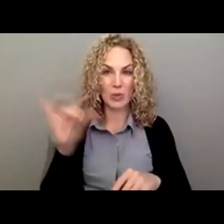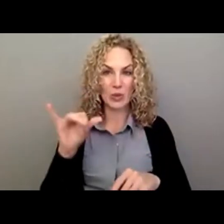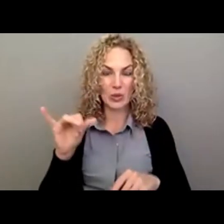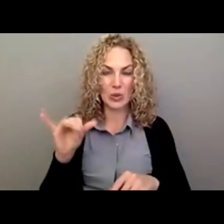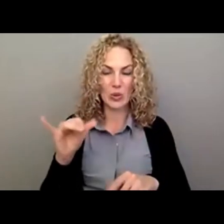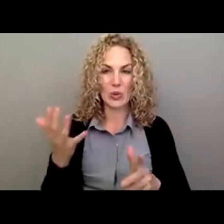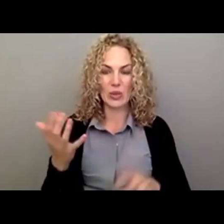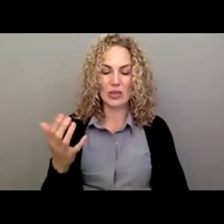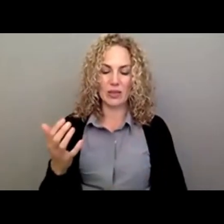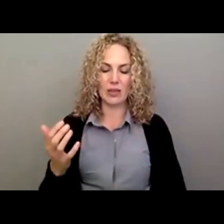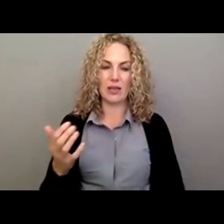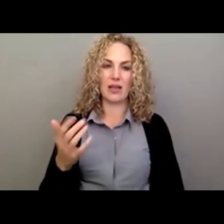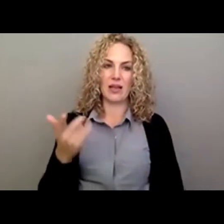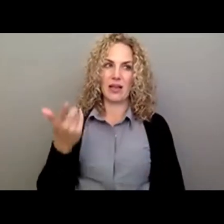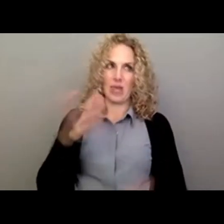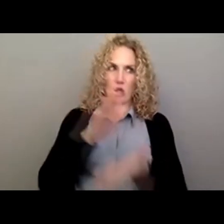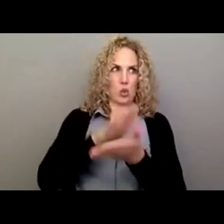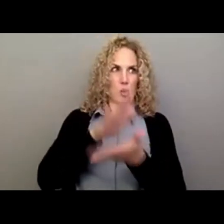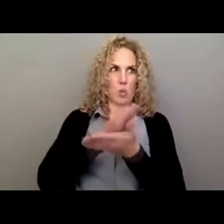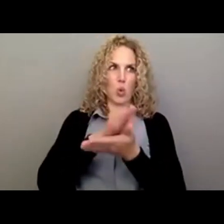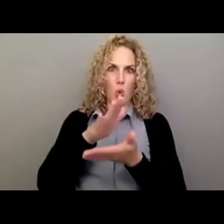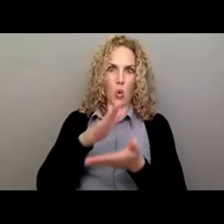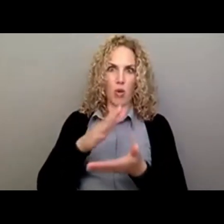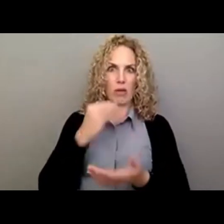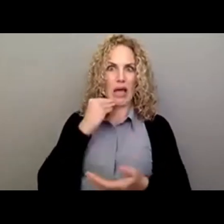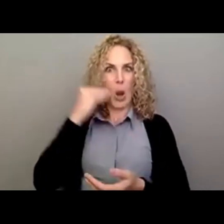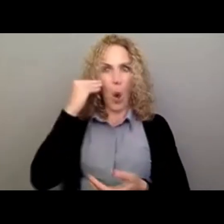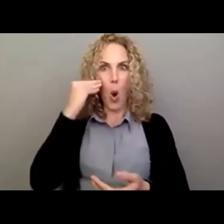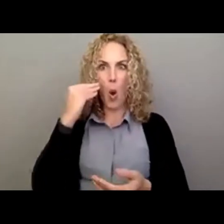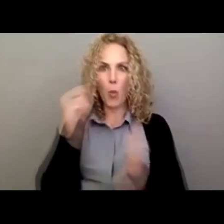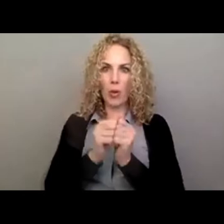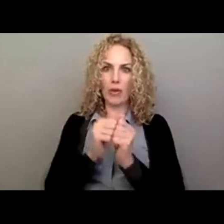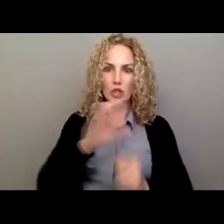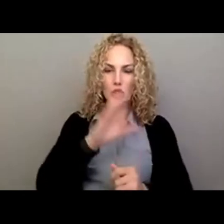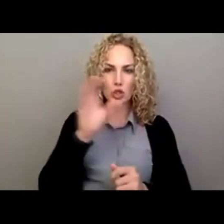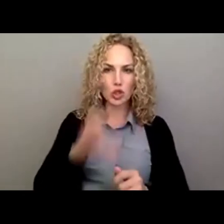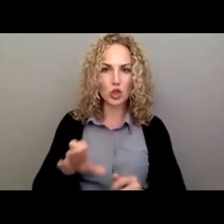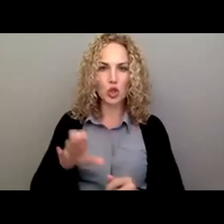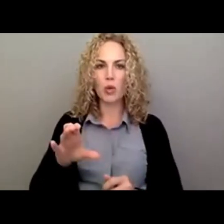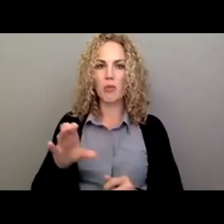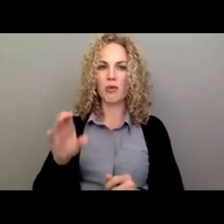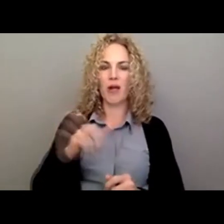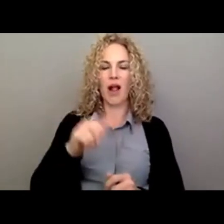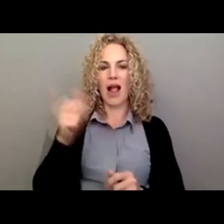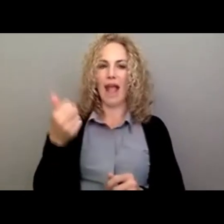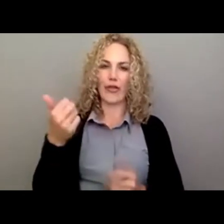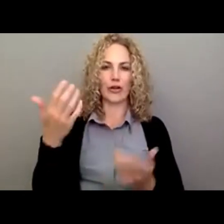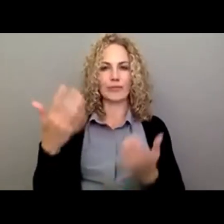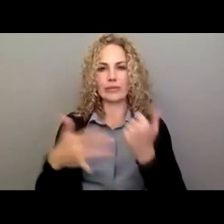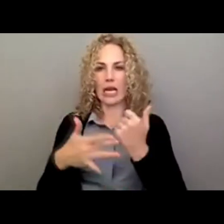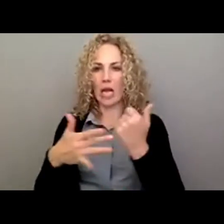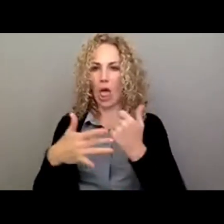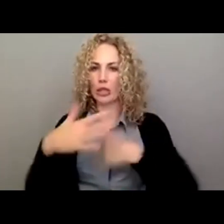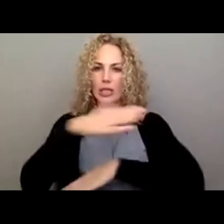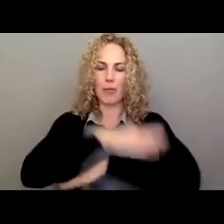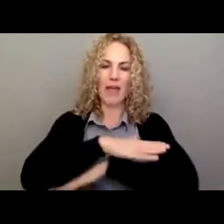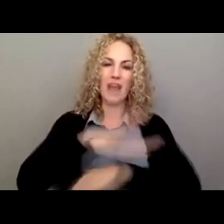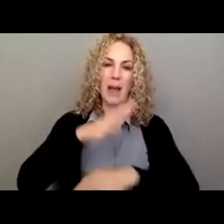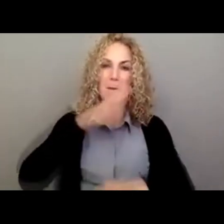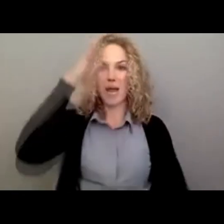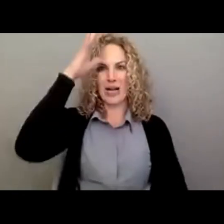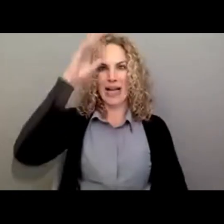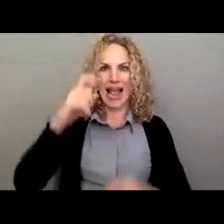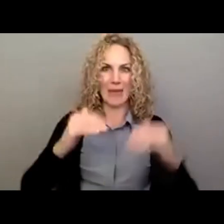schooling from home through Zoom or other similar technology and parents had to